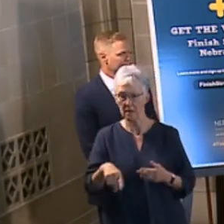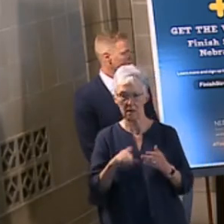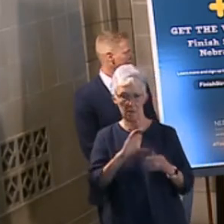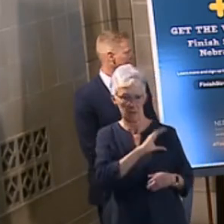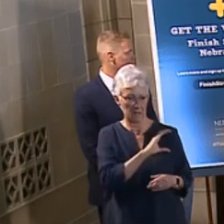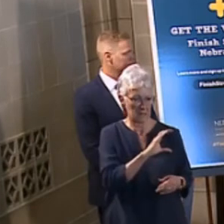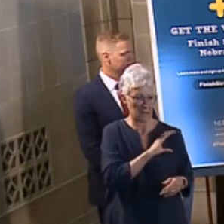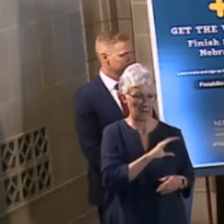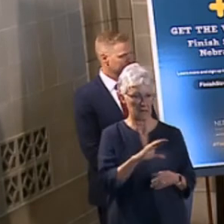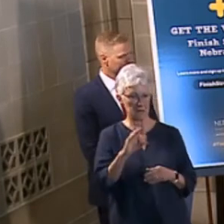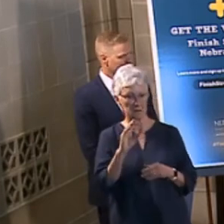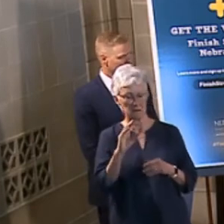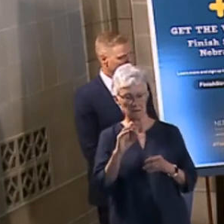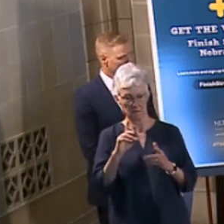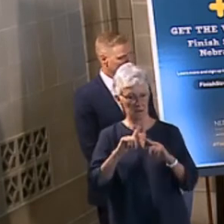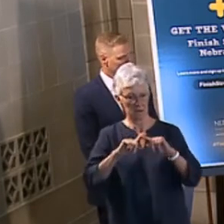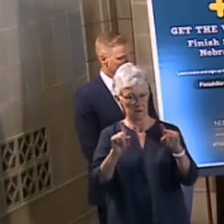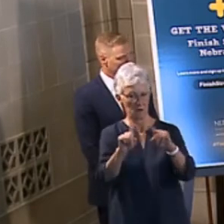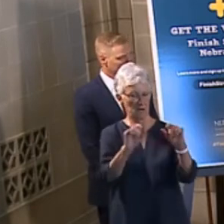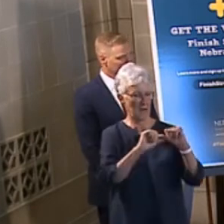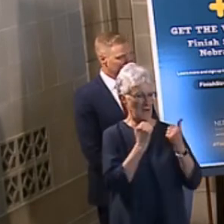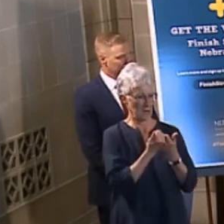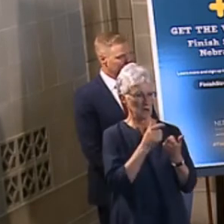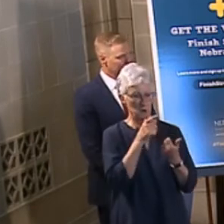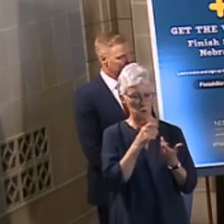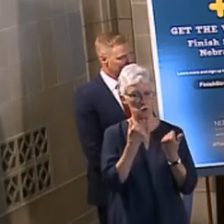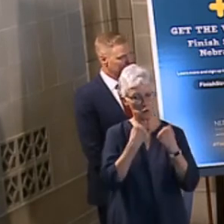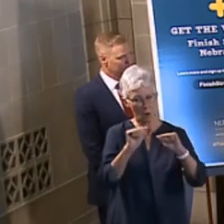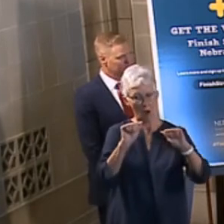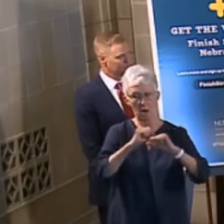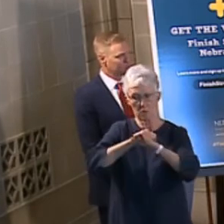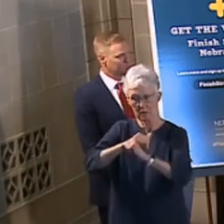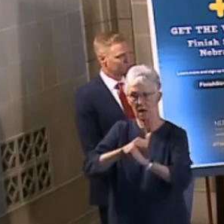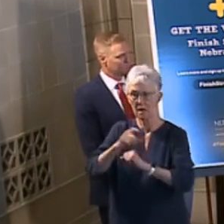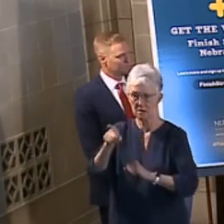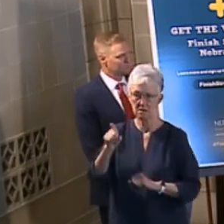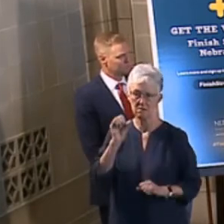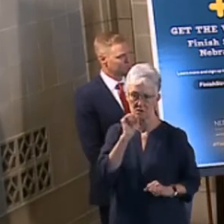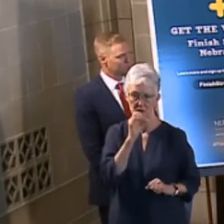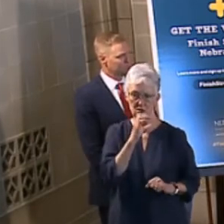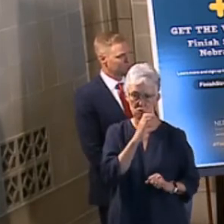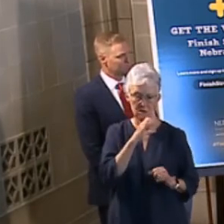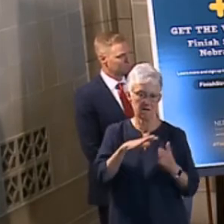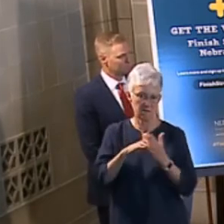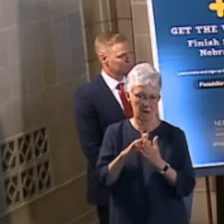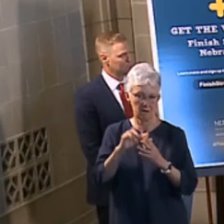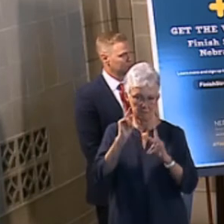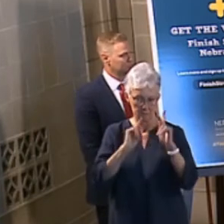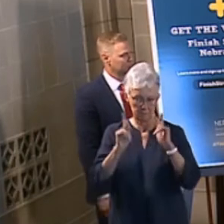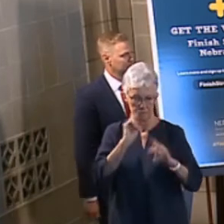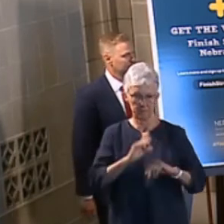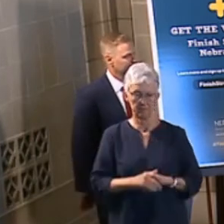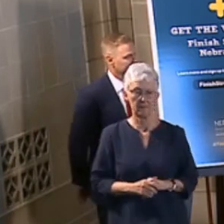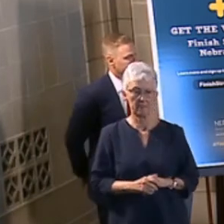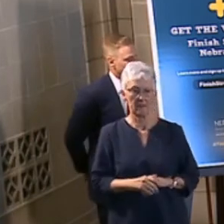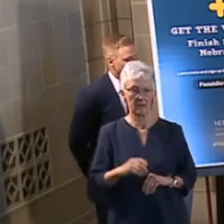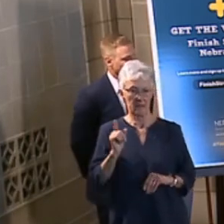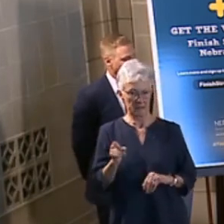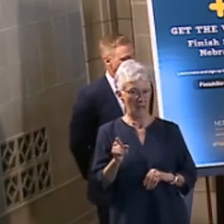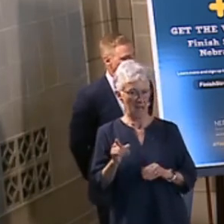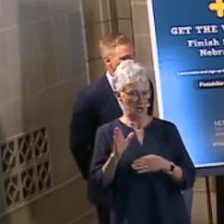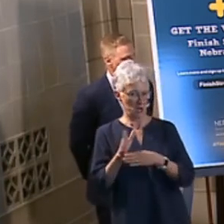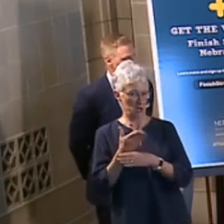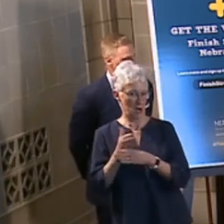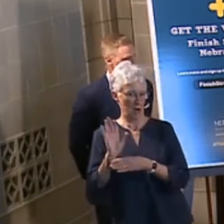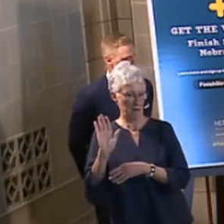protecting this vulnerable group. Finally, I want to thank our partners in the financial industry, shared their experiences and expertise with us.